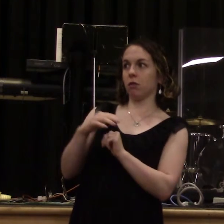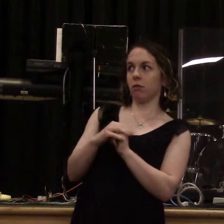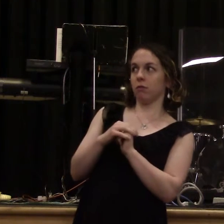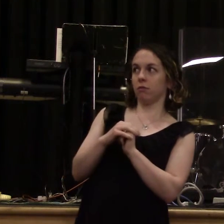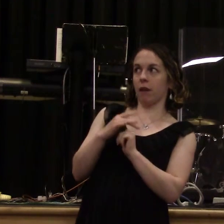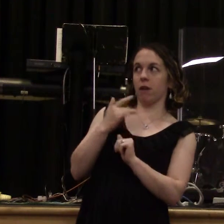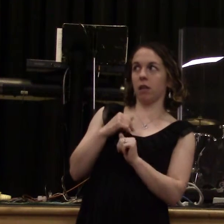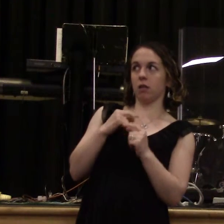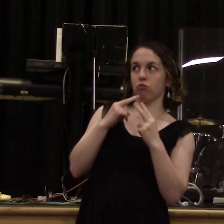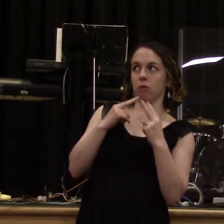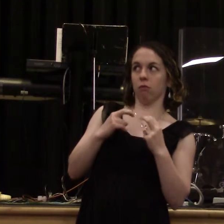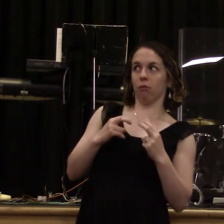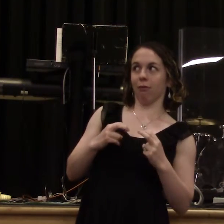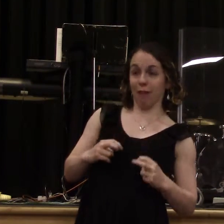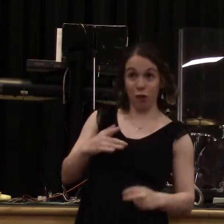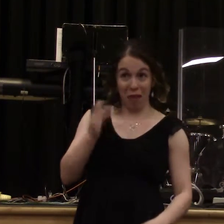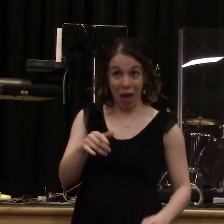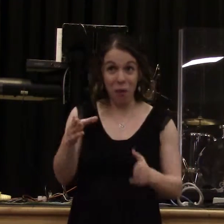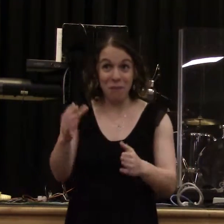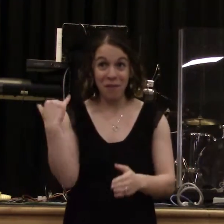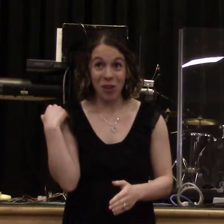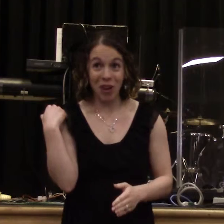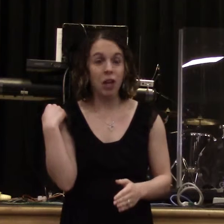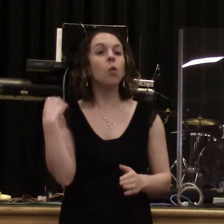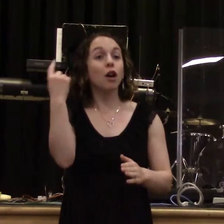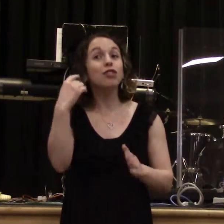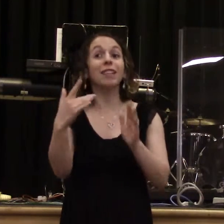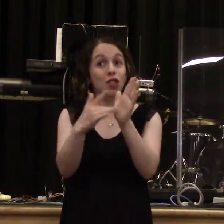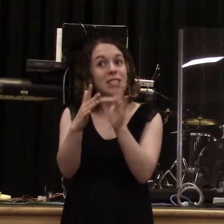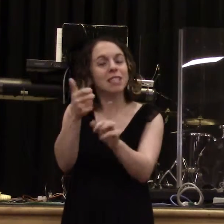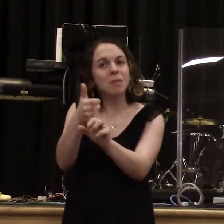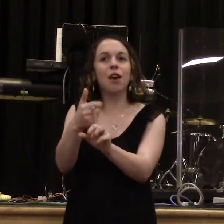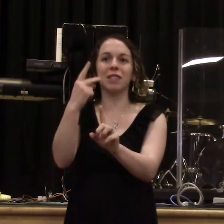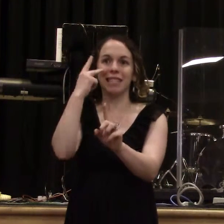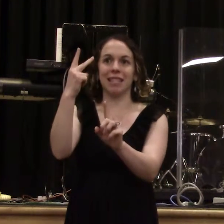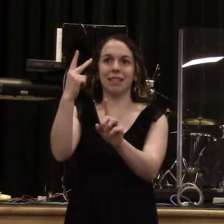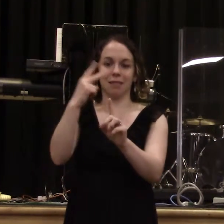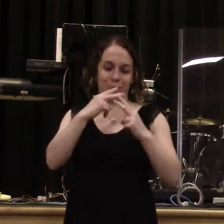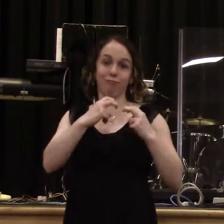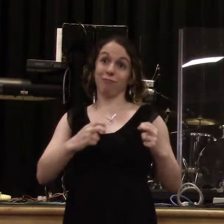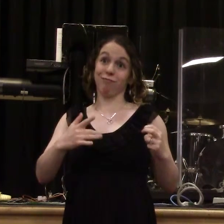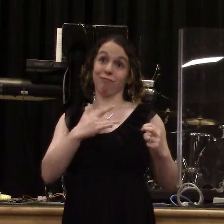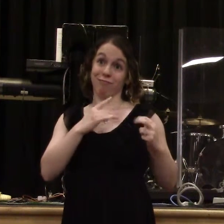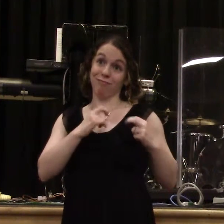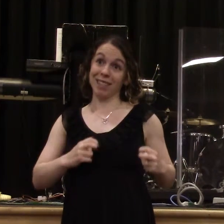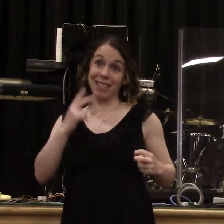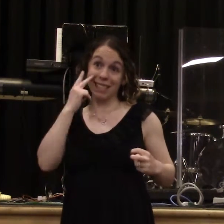he sees you. Jesus has fire in his eyes. Now, in context, Jesus is about ready